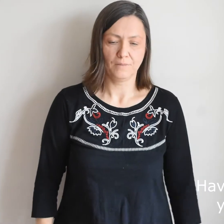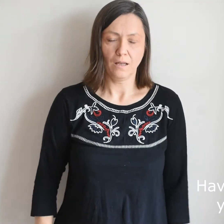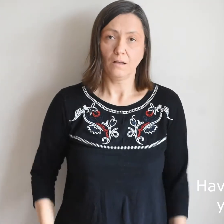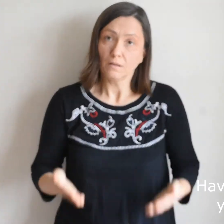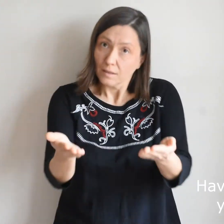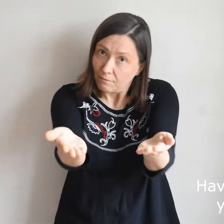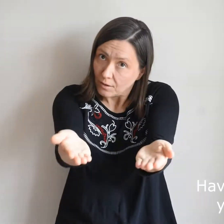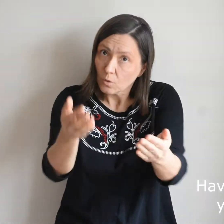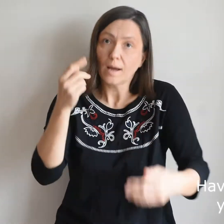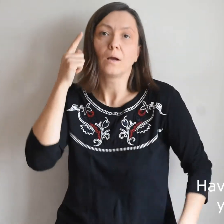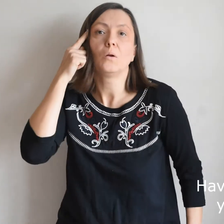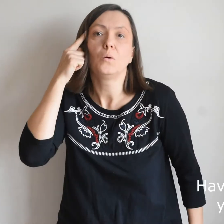Have I given you a clue?